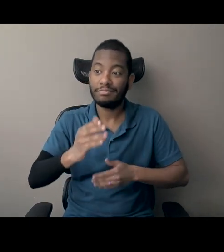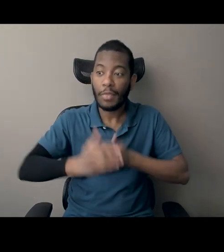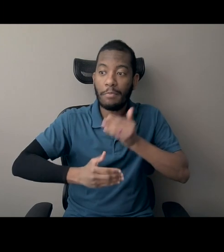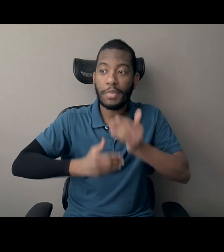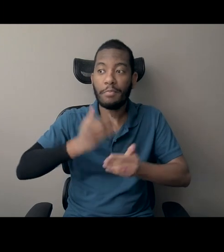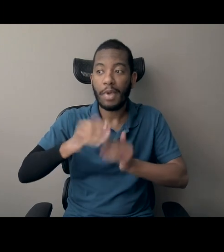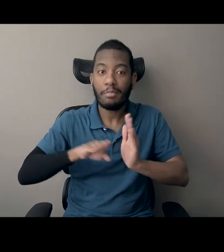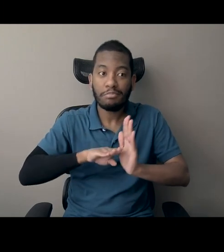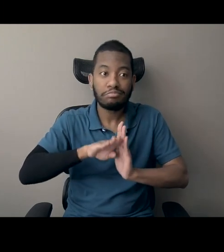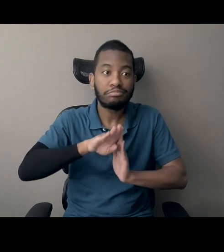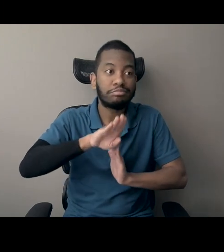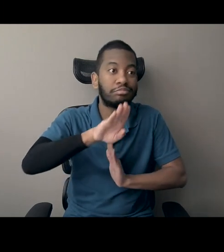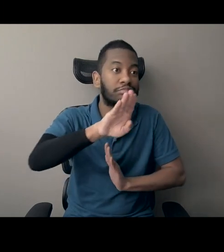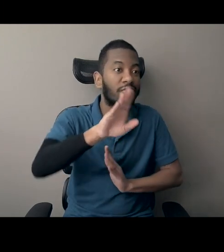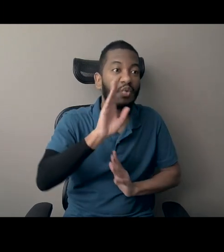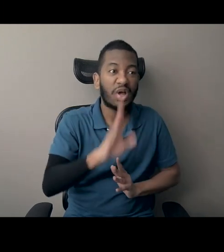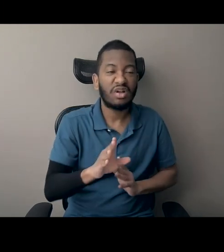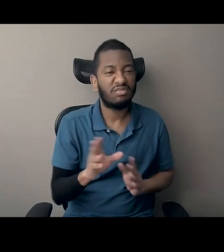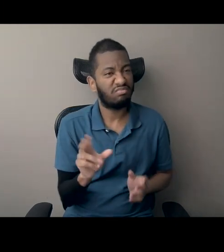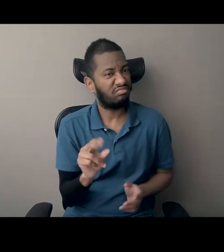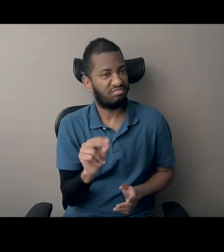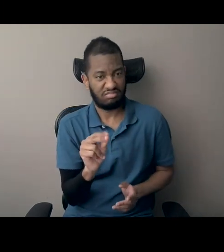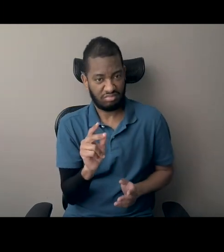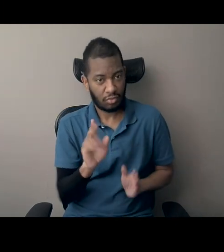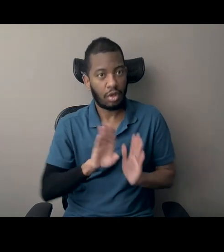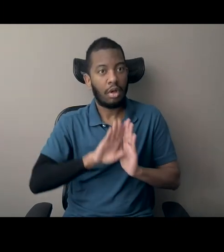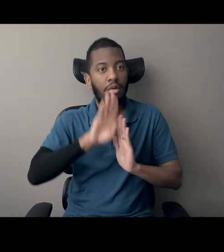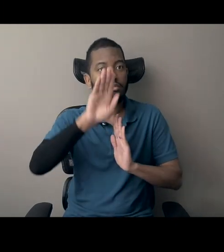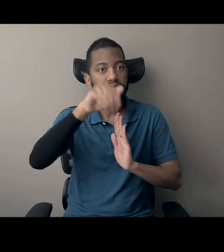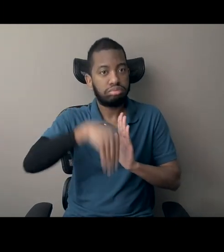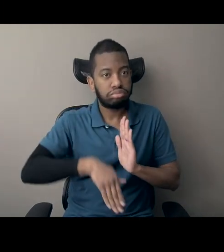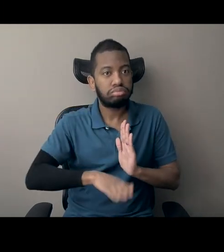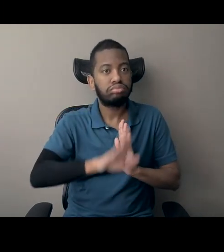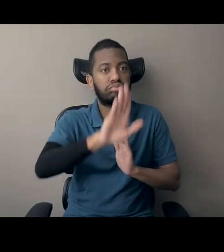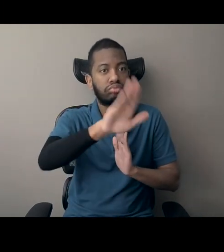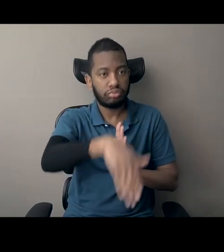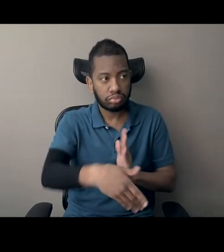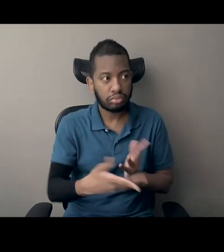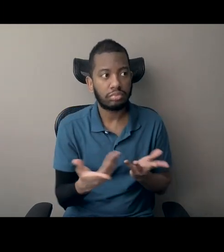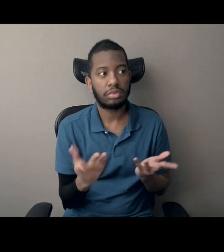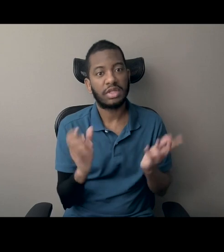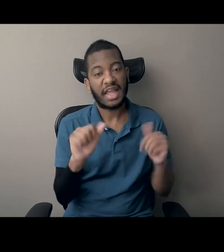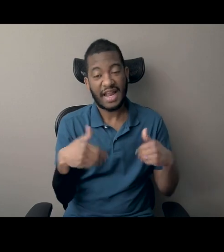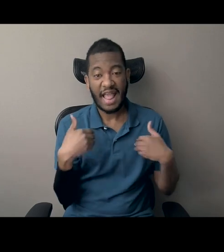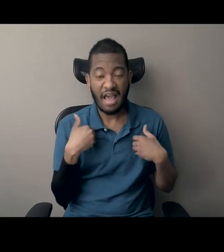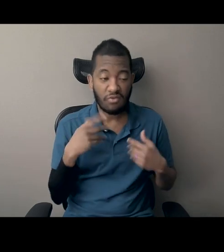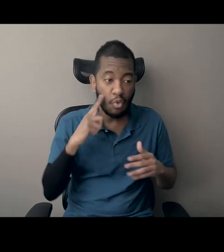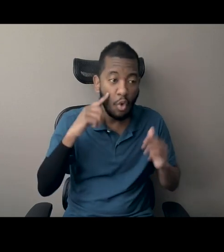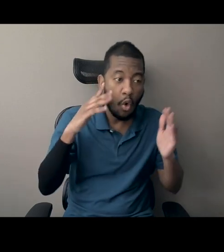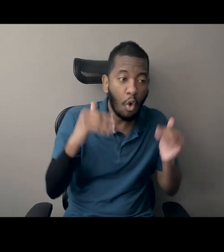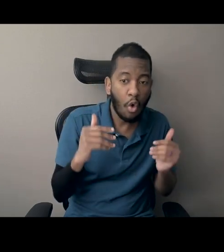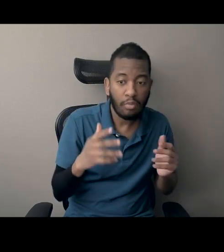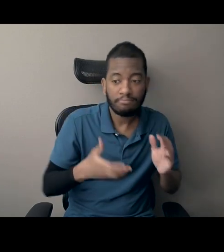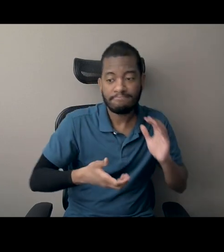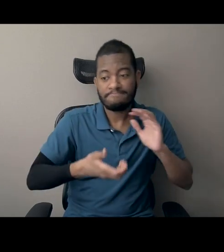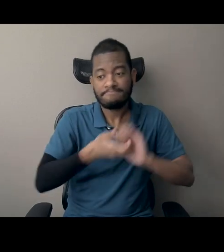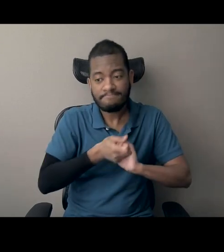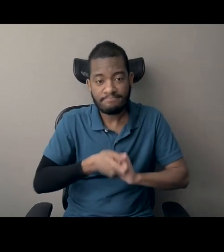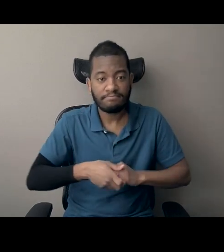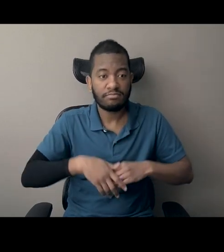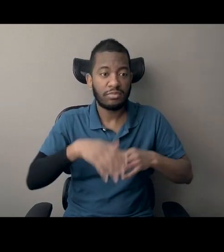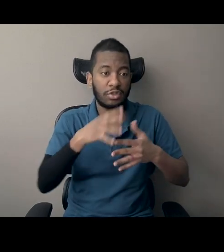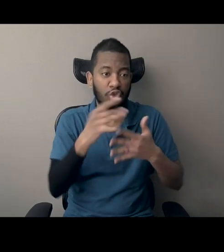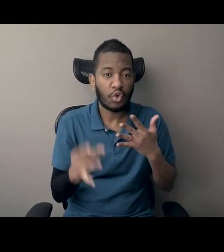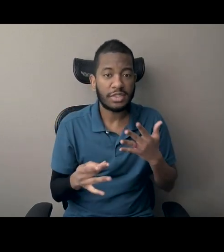It's made up of moments of possibility, of hope, of solidarity, of choices and actions at the grassroots